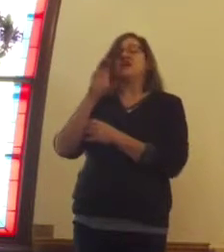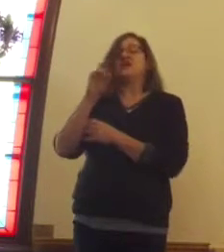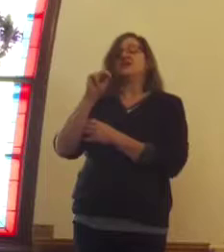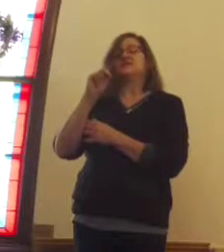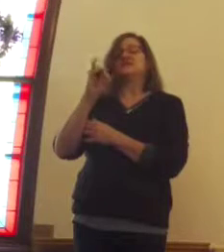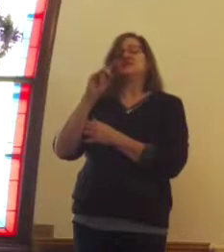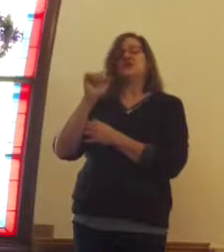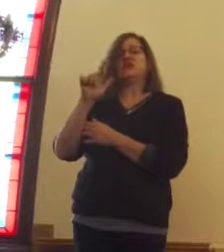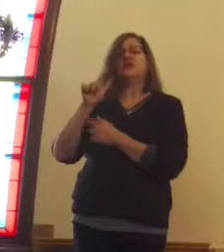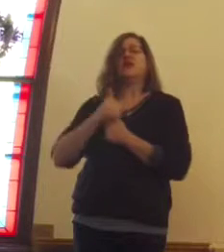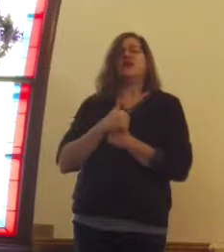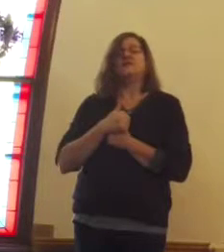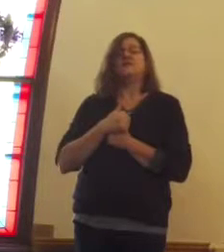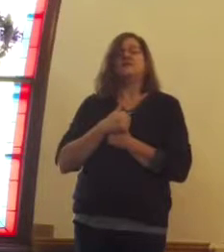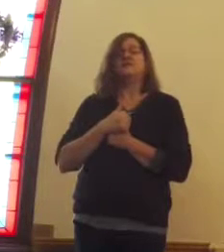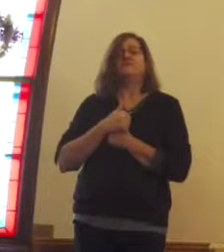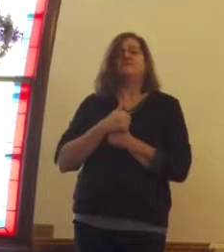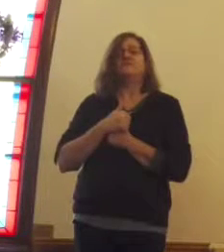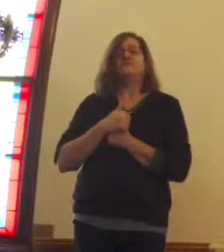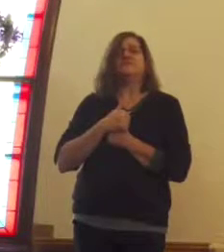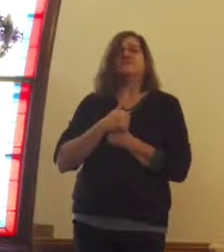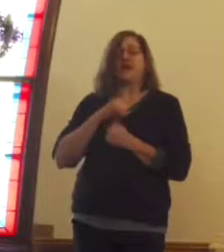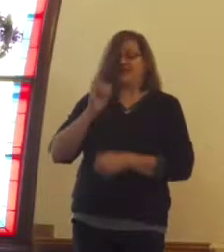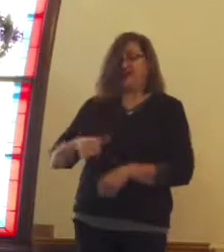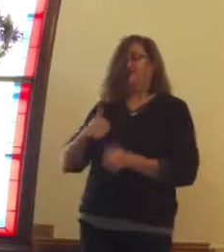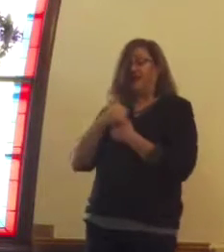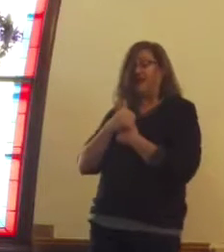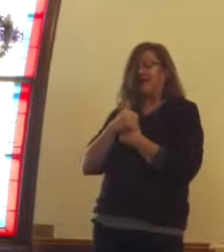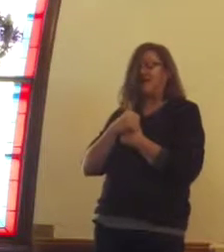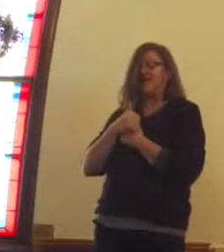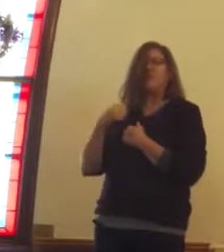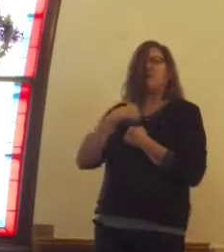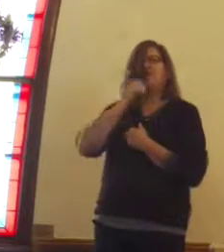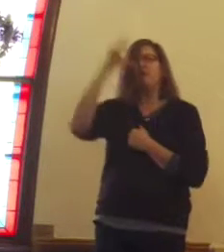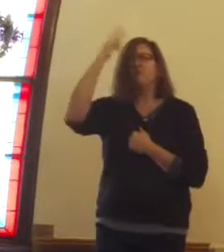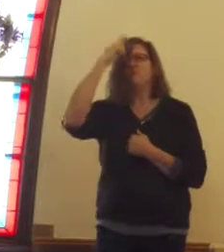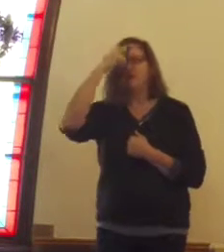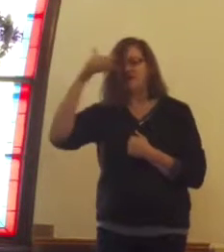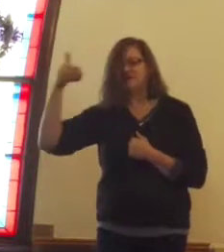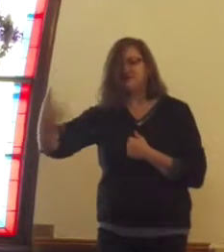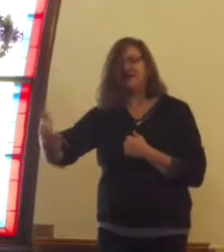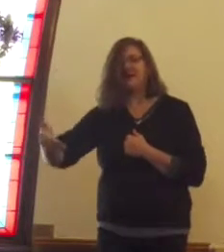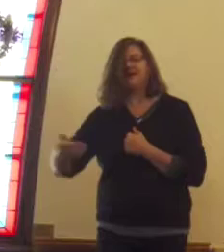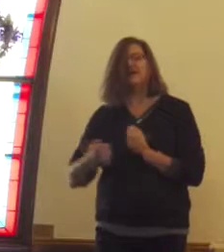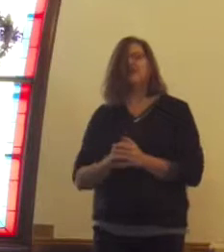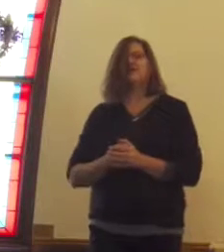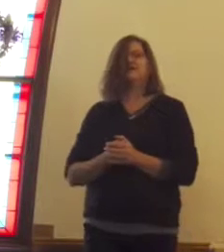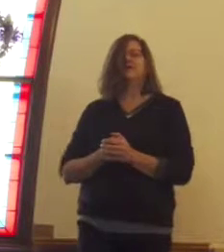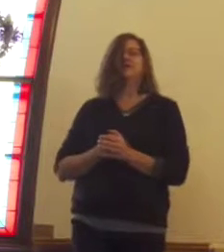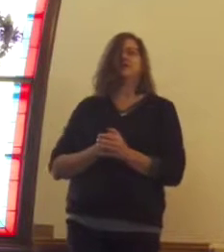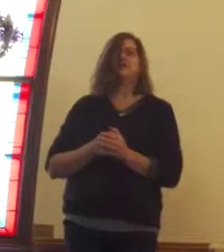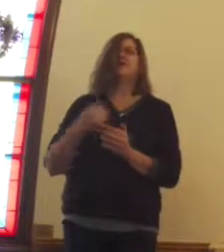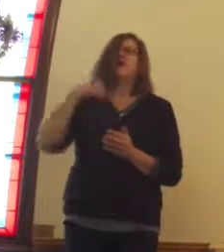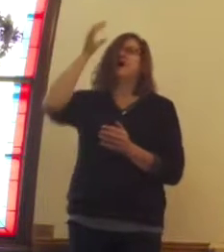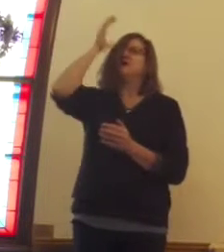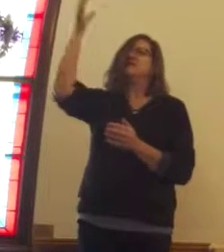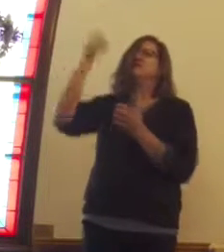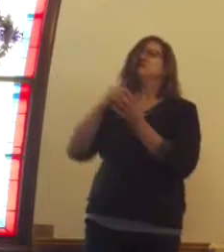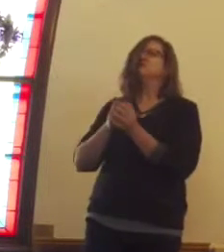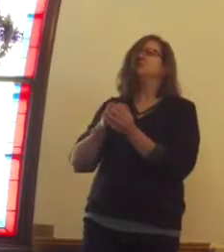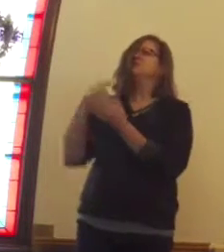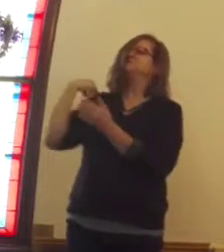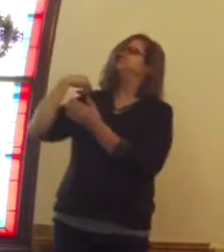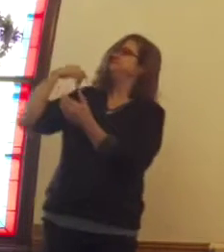love to us because we don't realize it's there. And that unknown love from the conception that we pass down